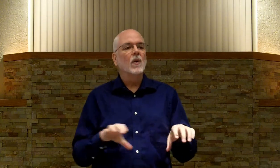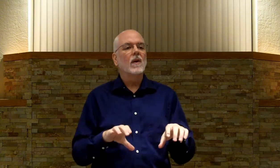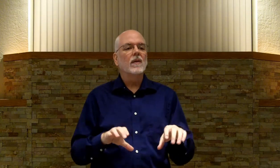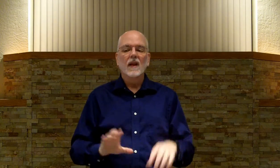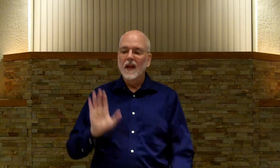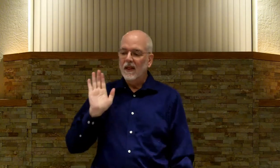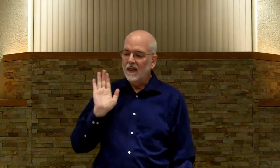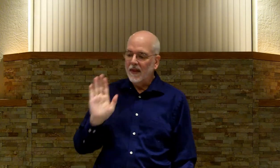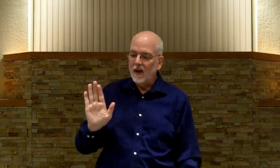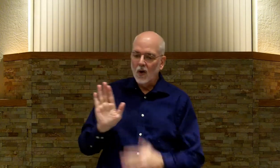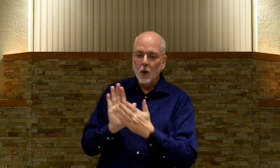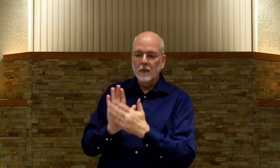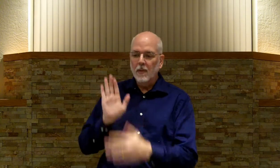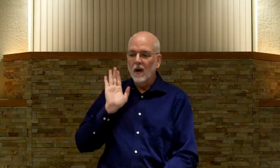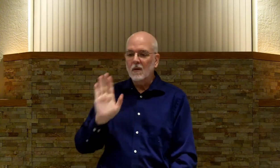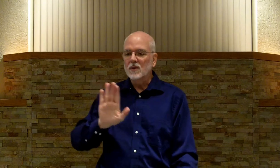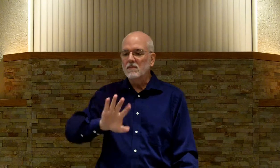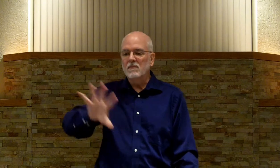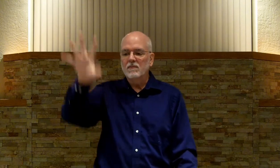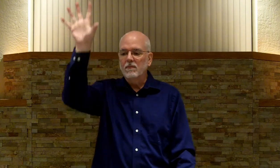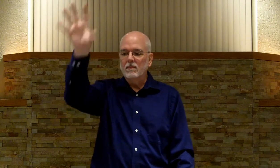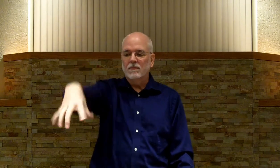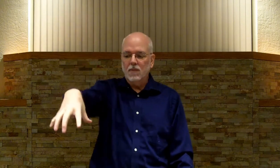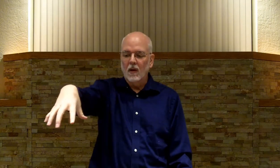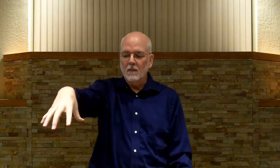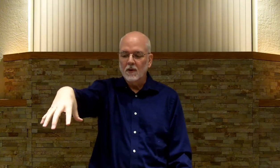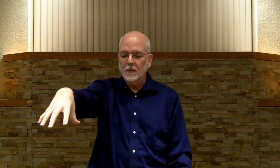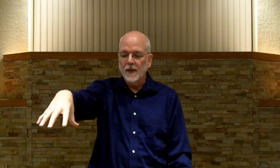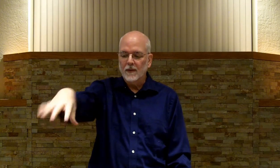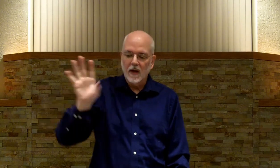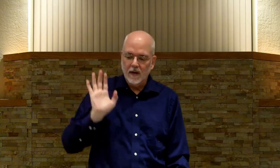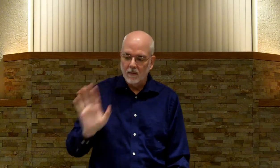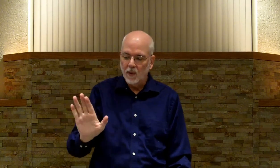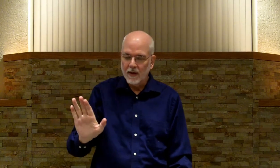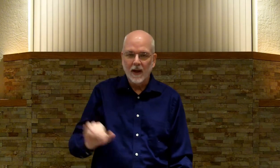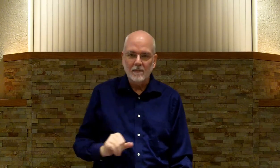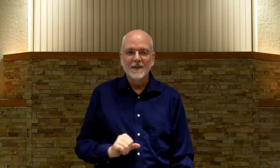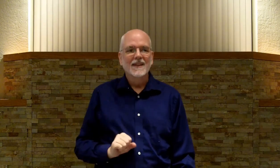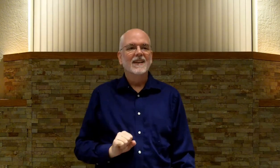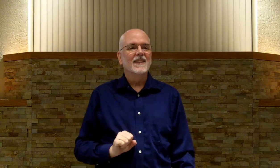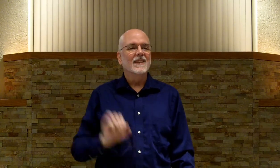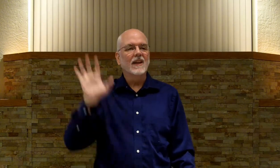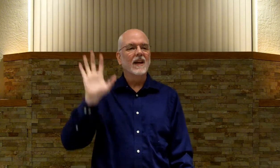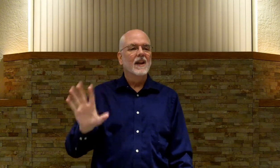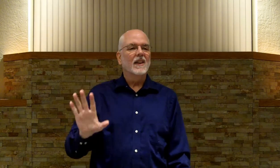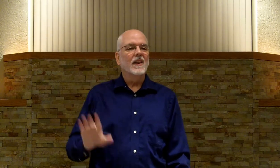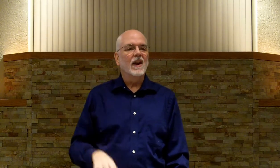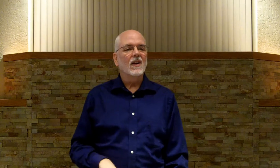forth. There, open palm, just plunk a bunch of priests right here and point at them. Okay? There,